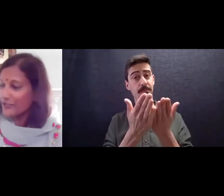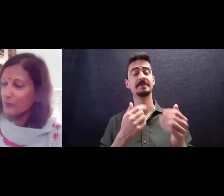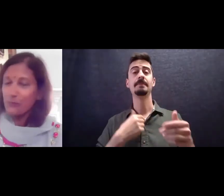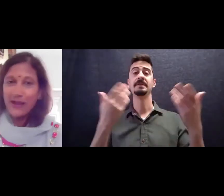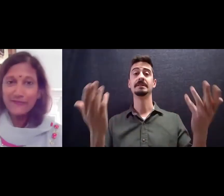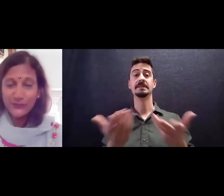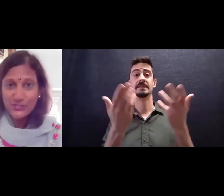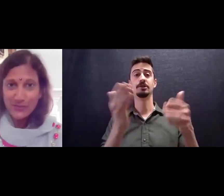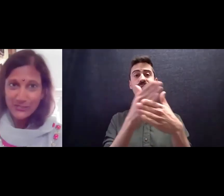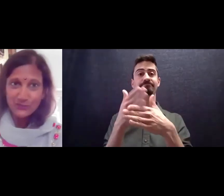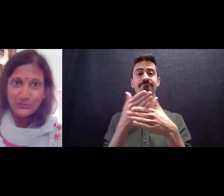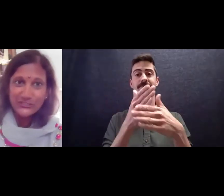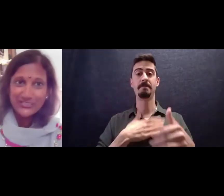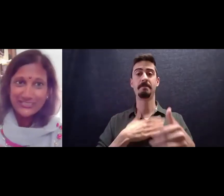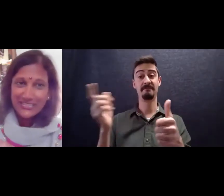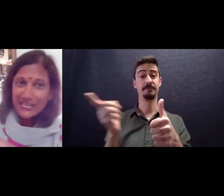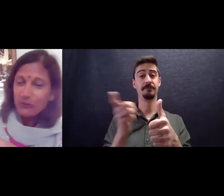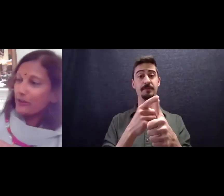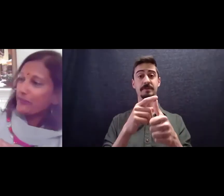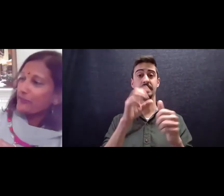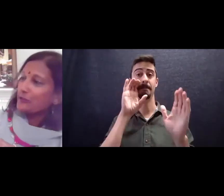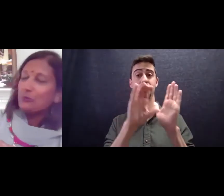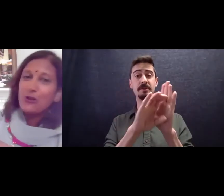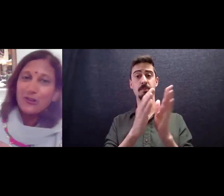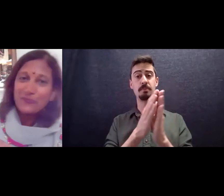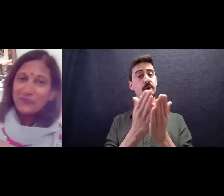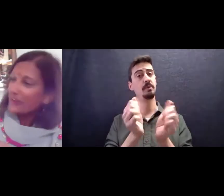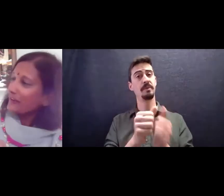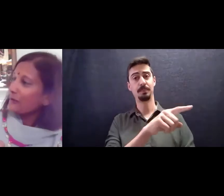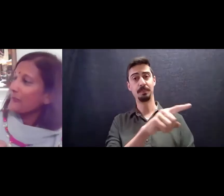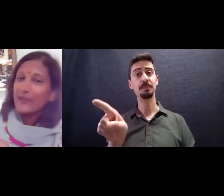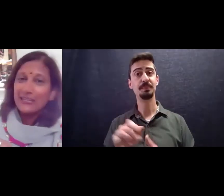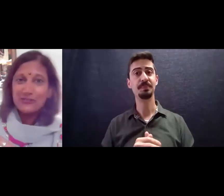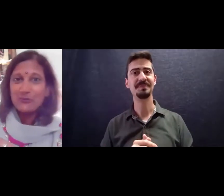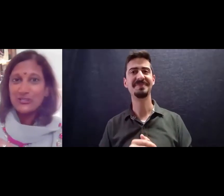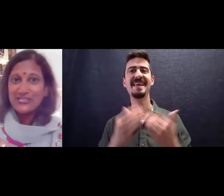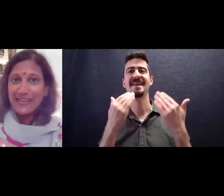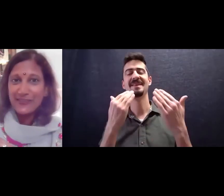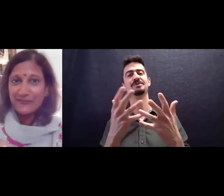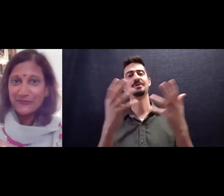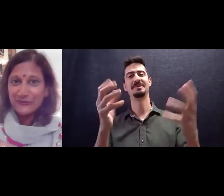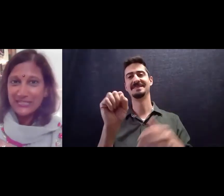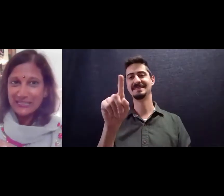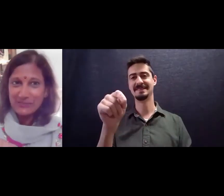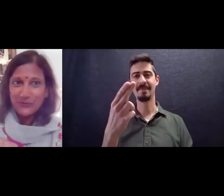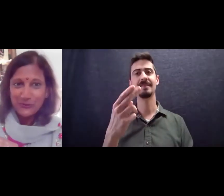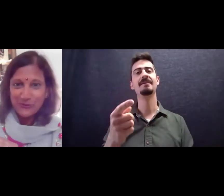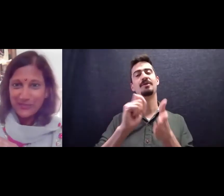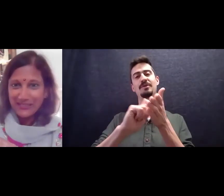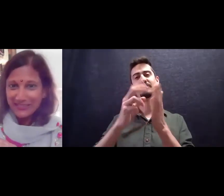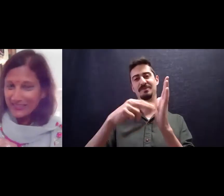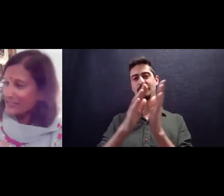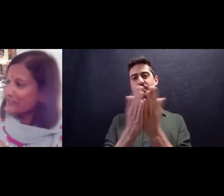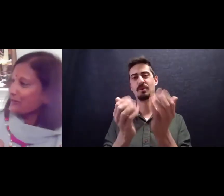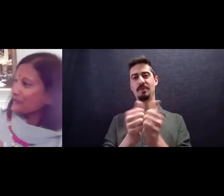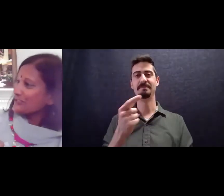share my first picture book with you all um and thank you so much Seth for reading this book with